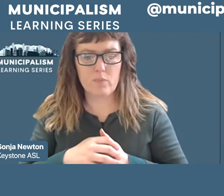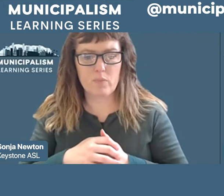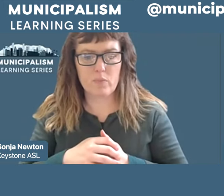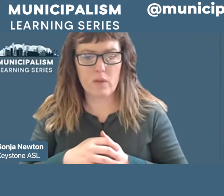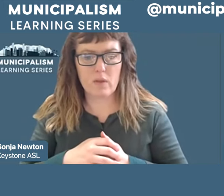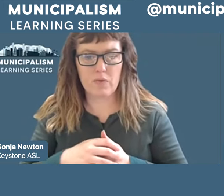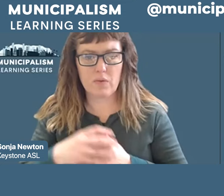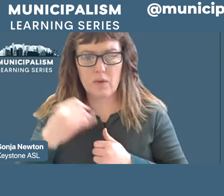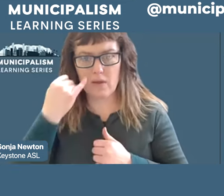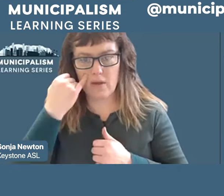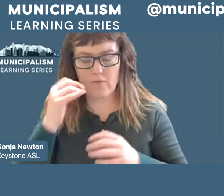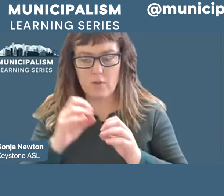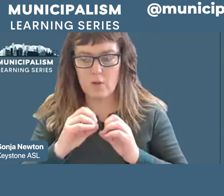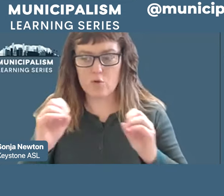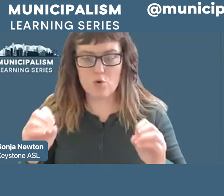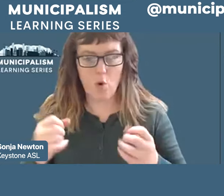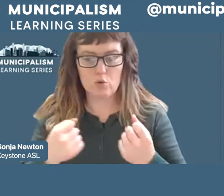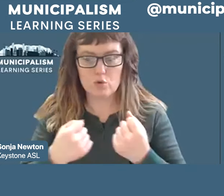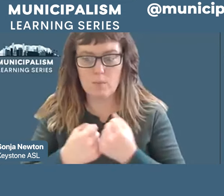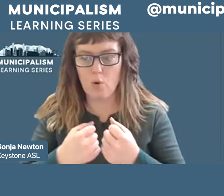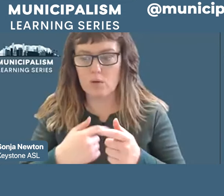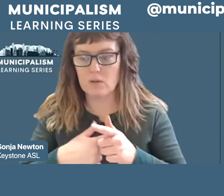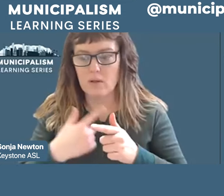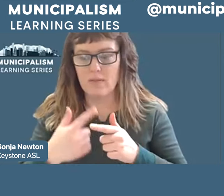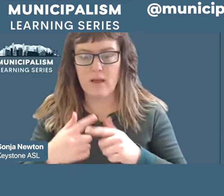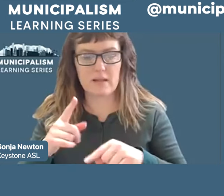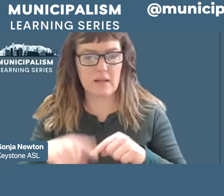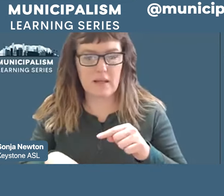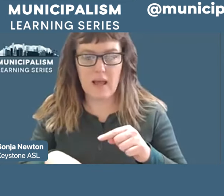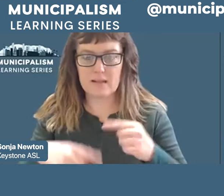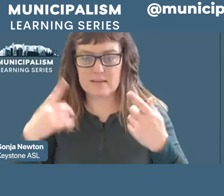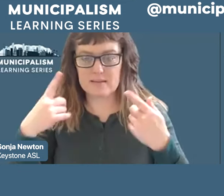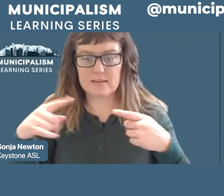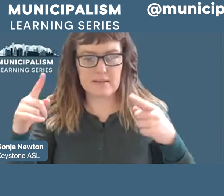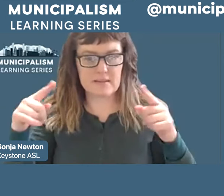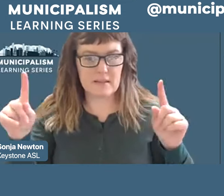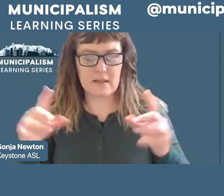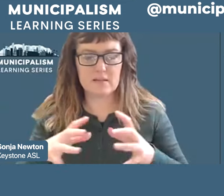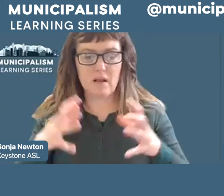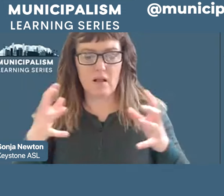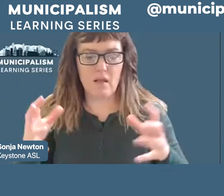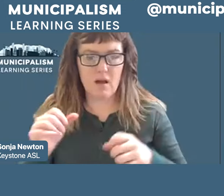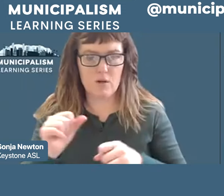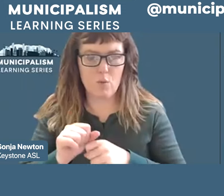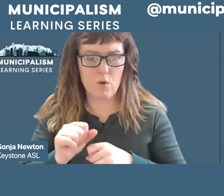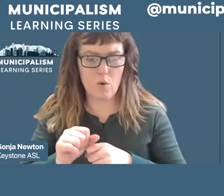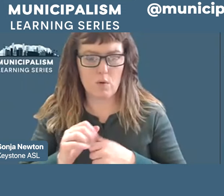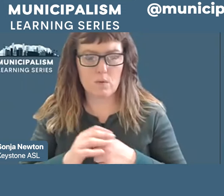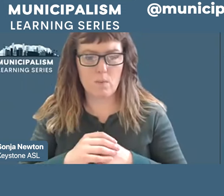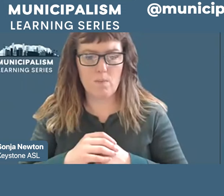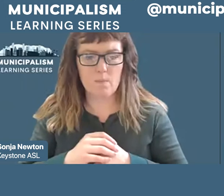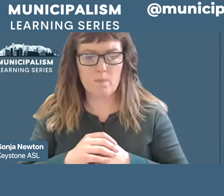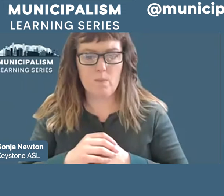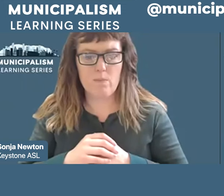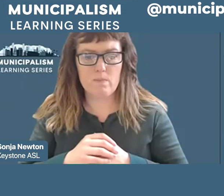the support they are not able to succeed because it's a lot of work so what Richmond Progressive Alliance has been able to do is